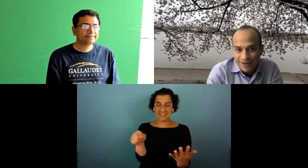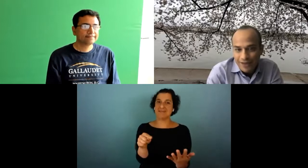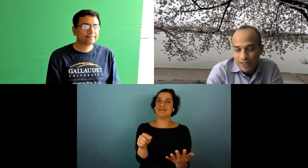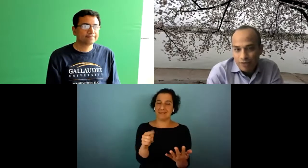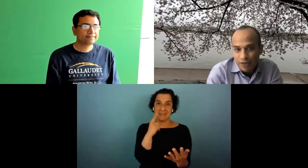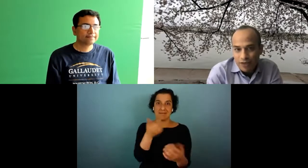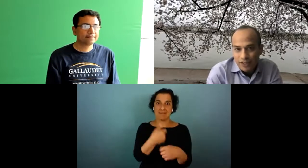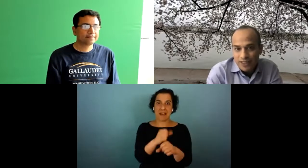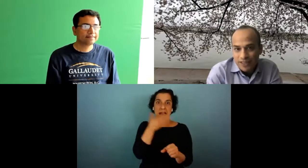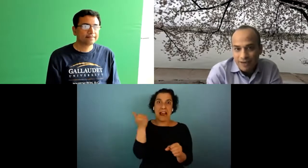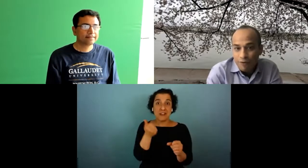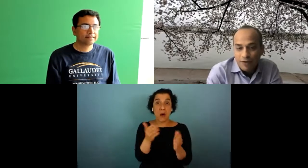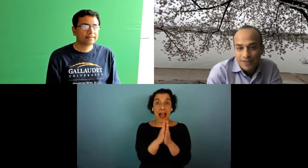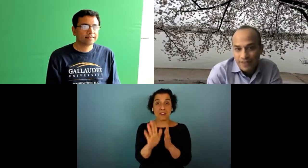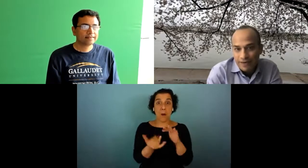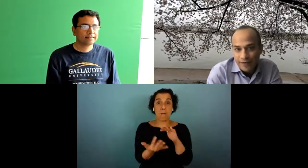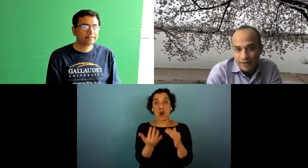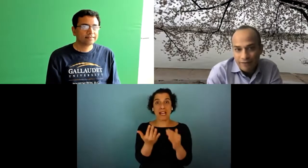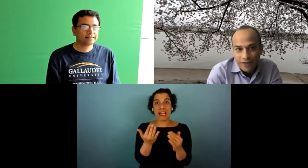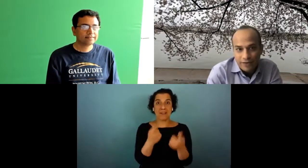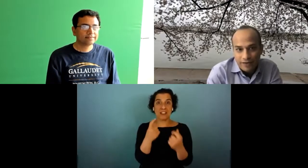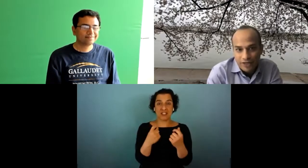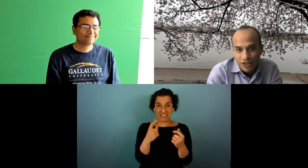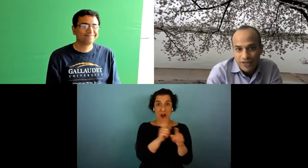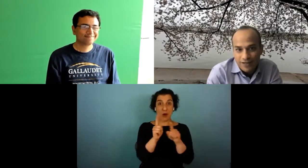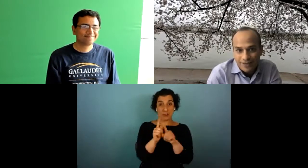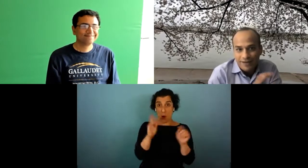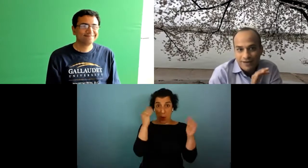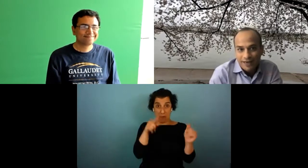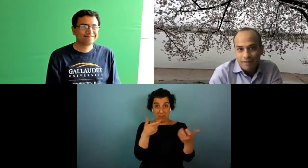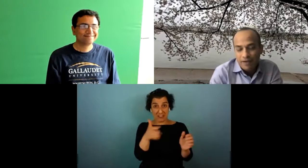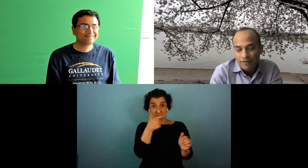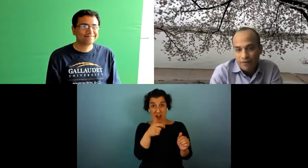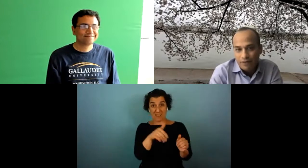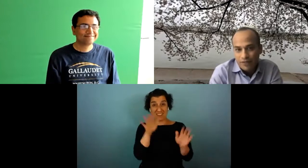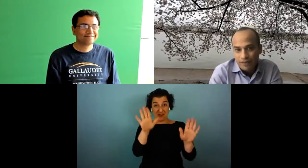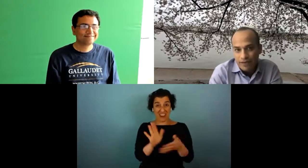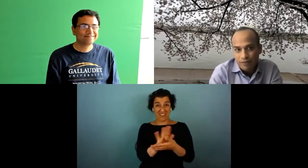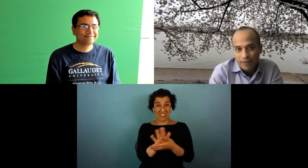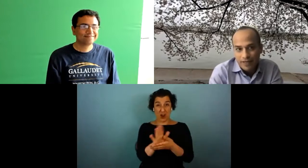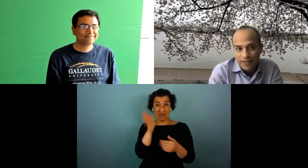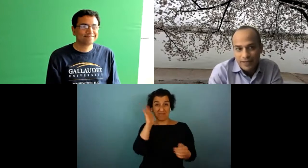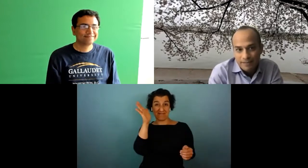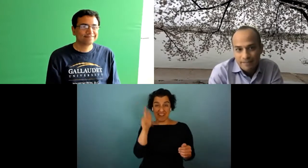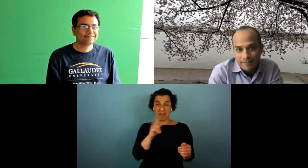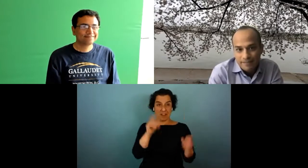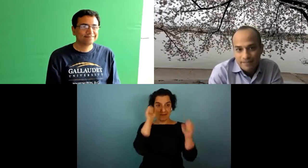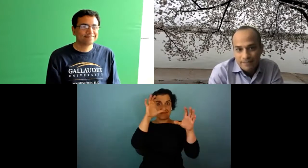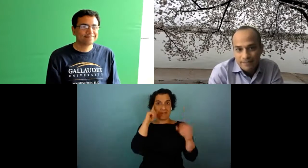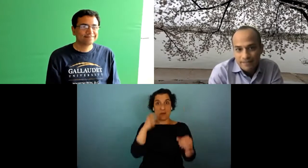ask your burning questions and hope you have seen that great video that raja uh had prepared before because that really opened my eyes